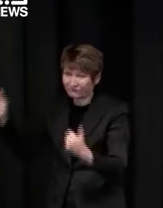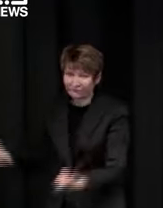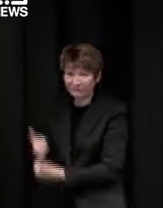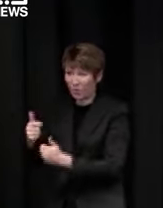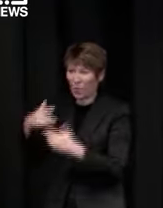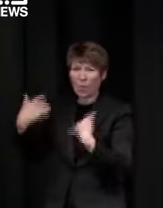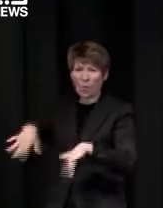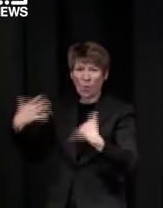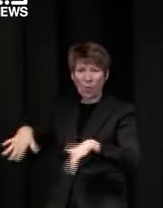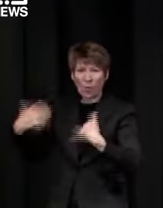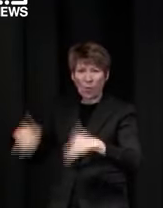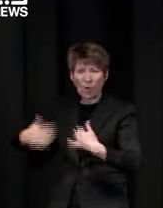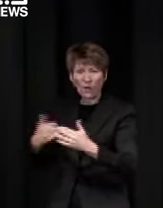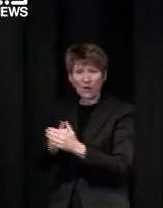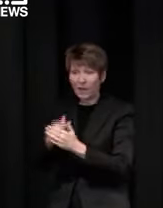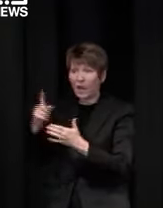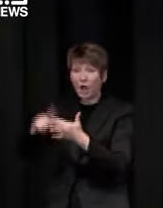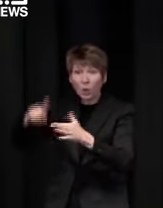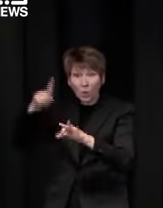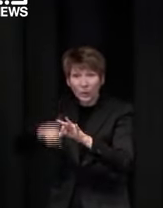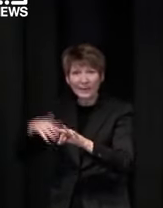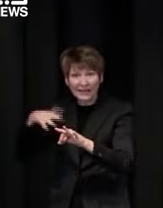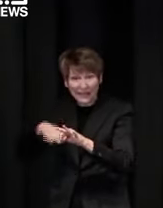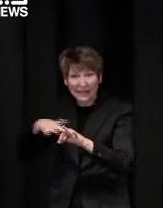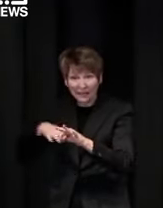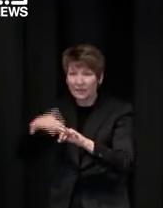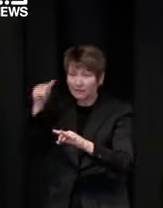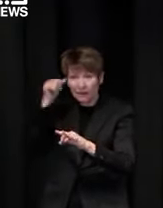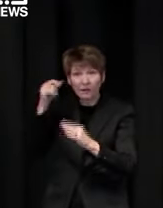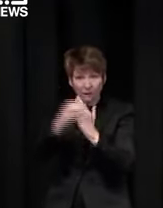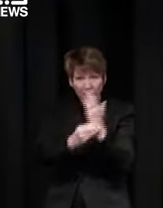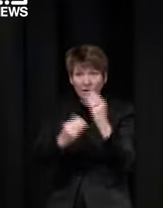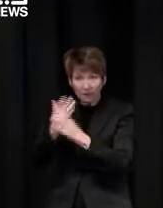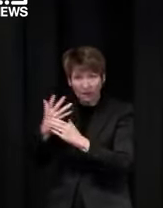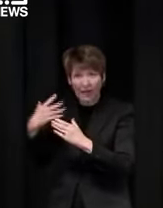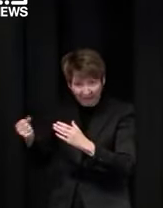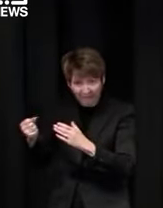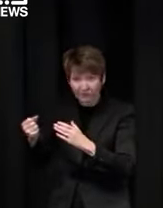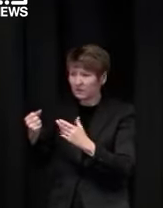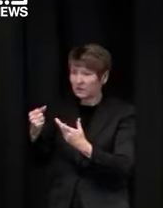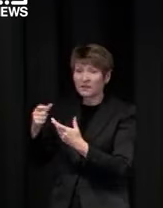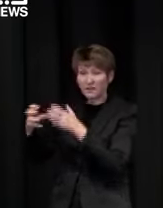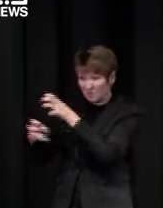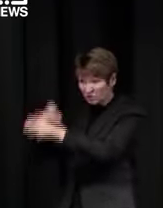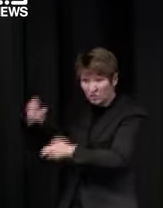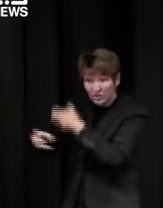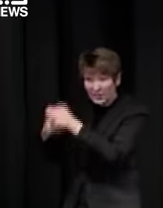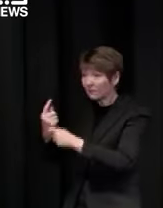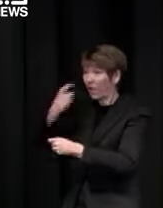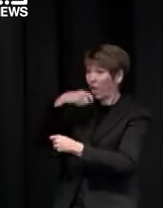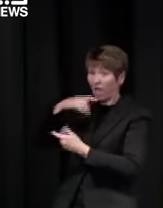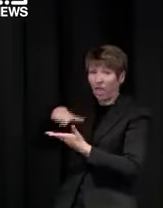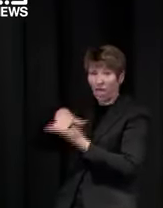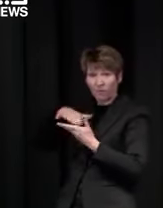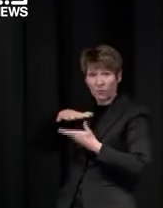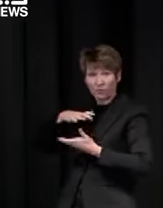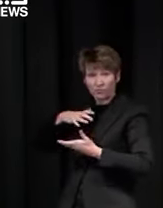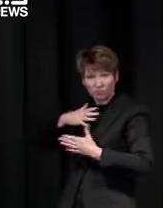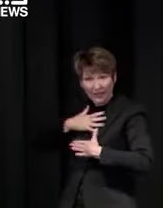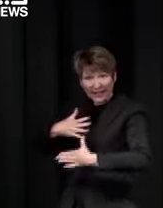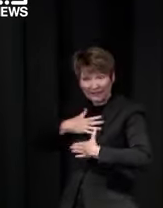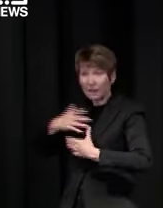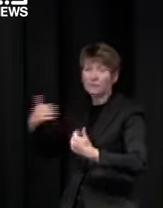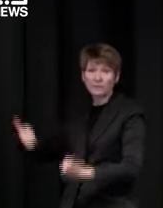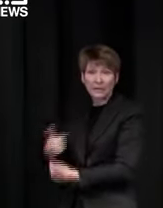funding it's not about equipment it's not about consumables and pp and all that sort of stuff there's enough of that that's the advice i have is enough of all that uh it's more